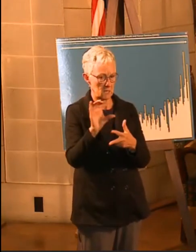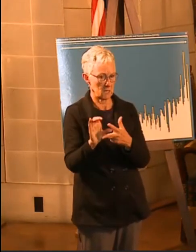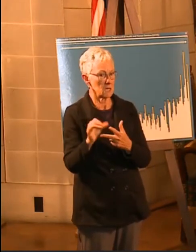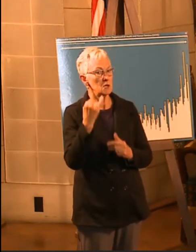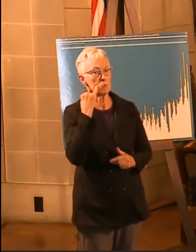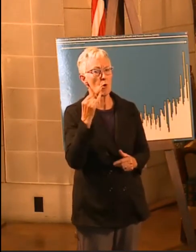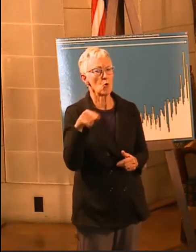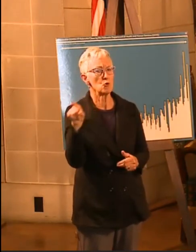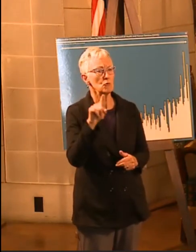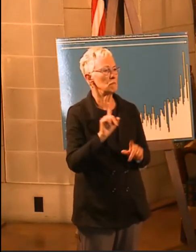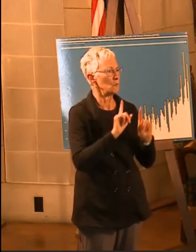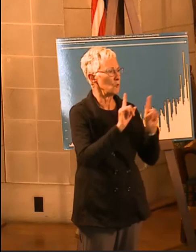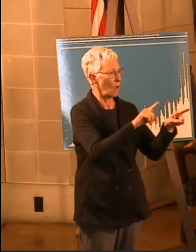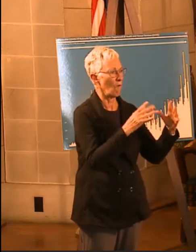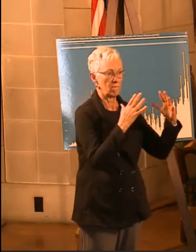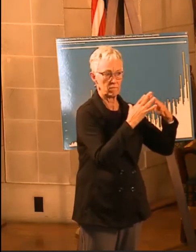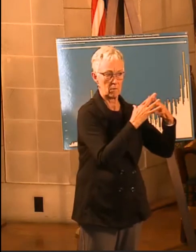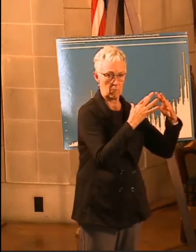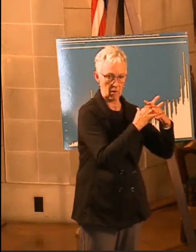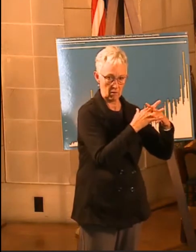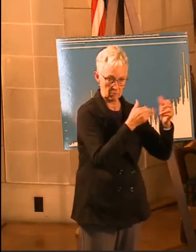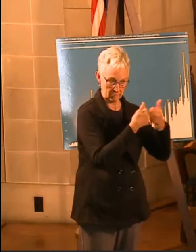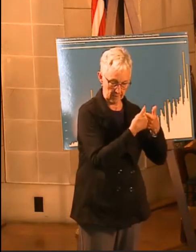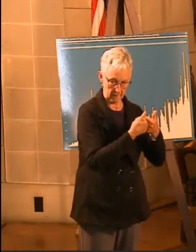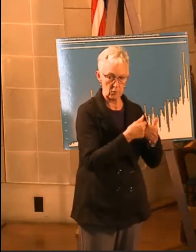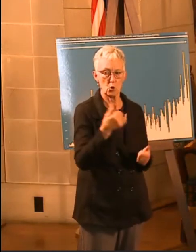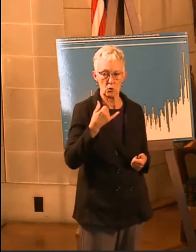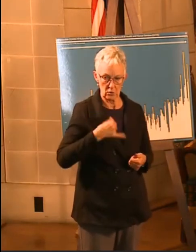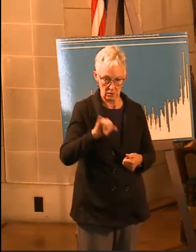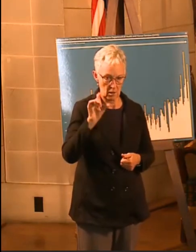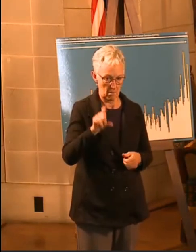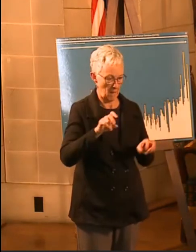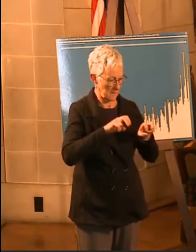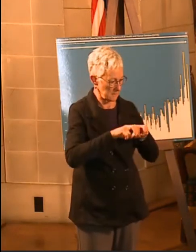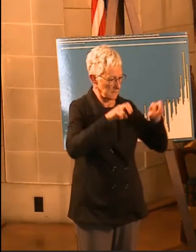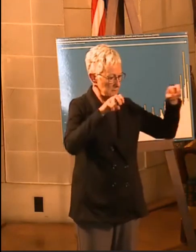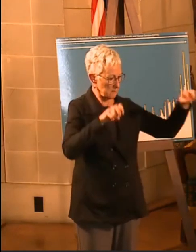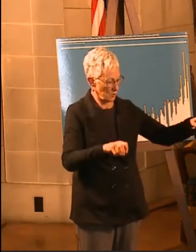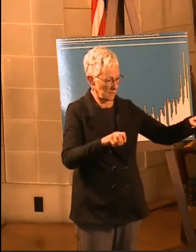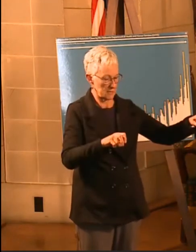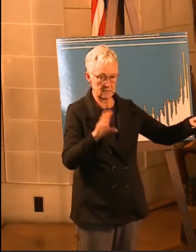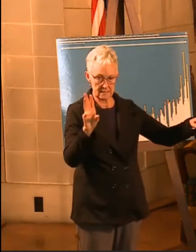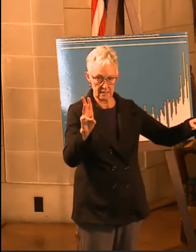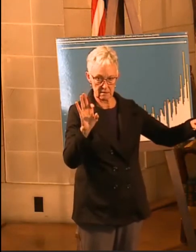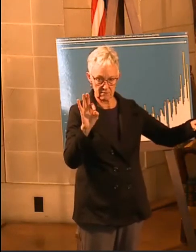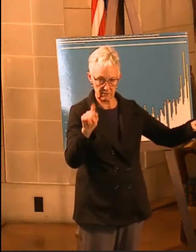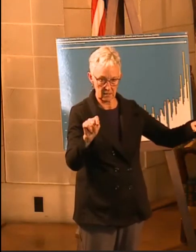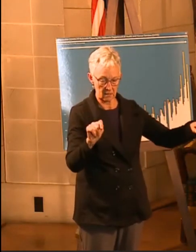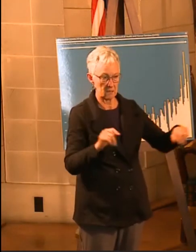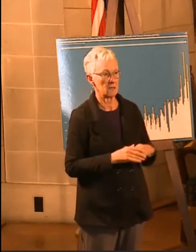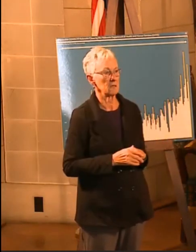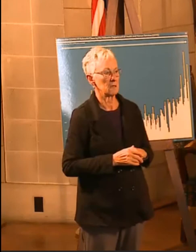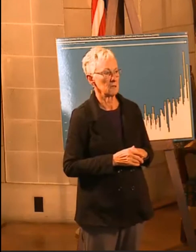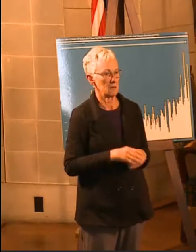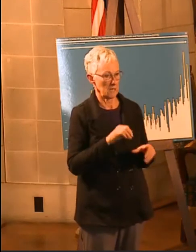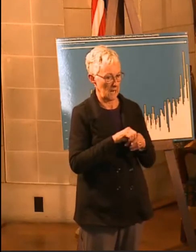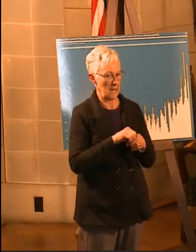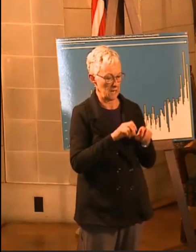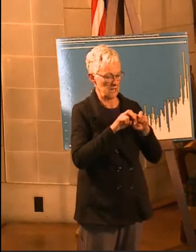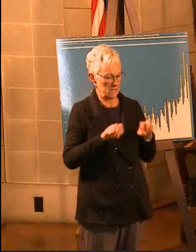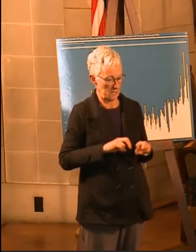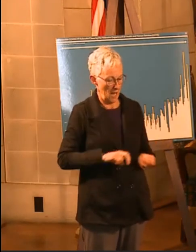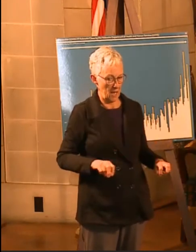say, a football game, that you still need to be spread out six feet. You know, family groups need to be spread out six feet from each other when they're in the stands.